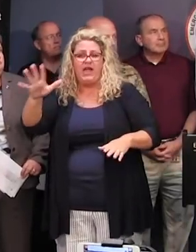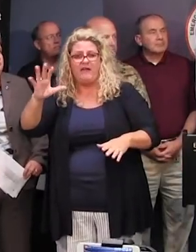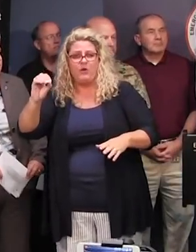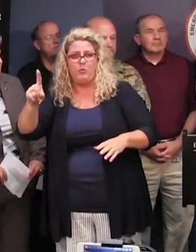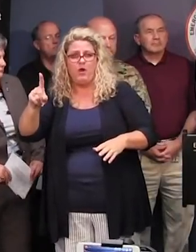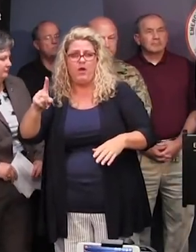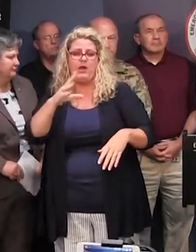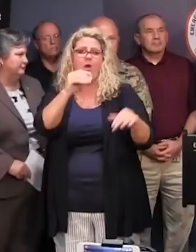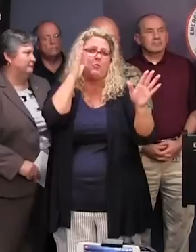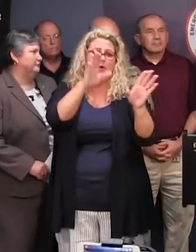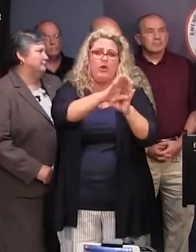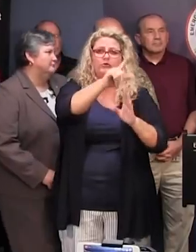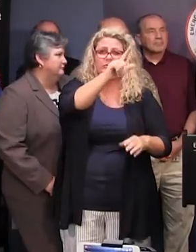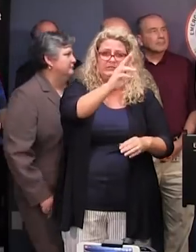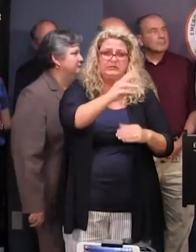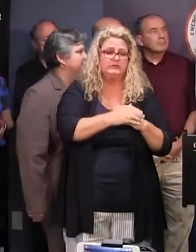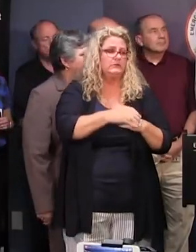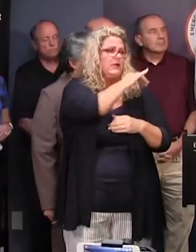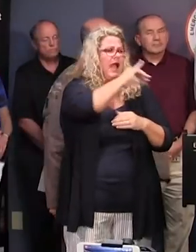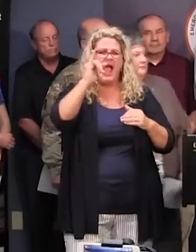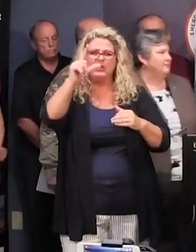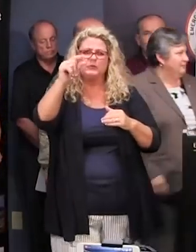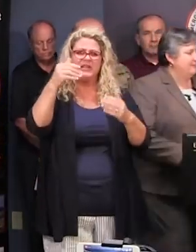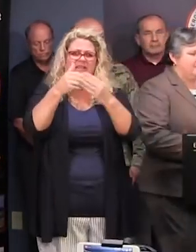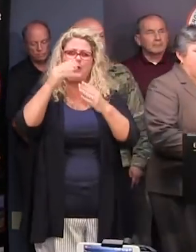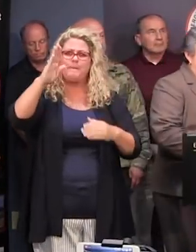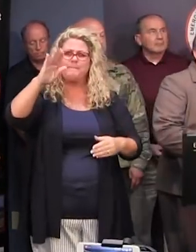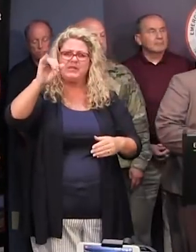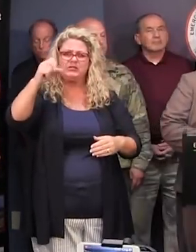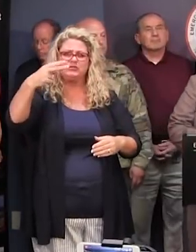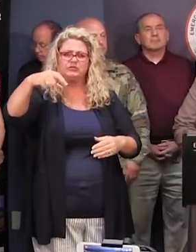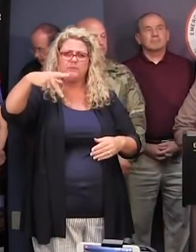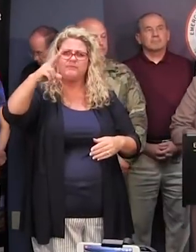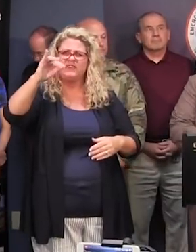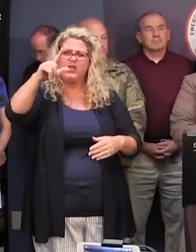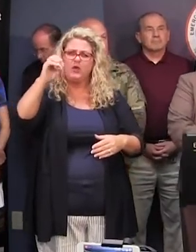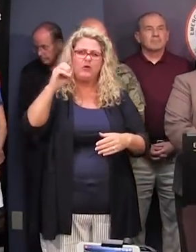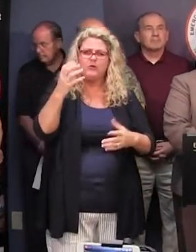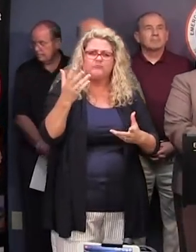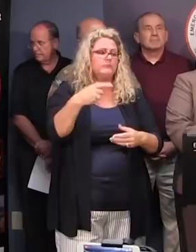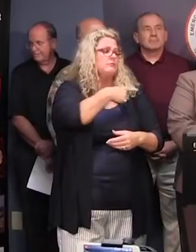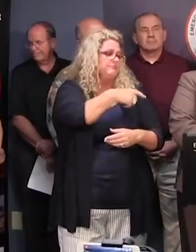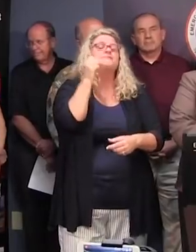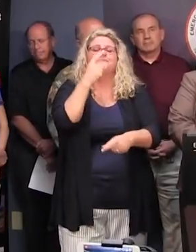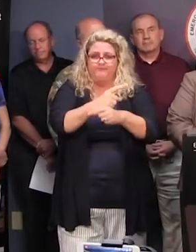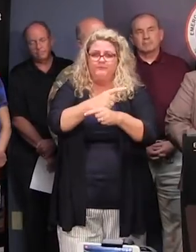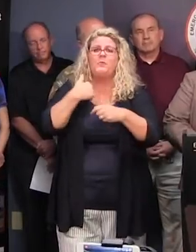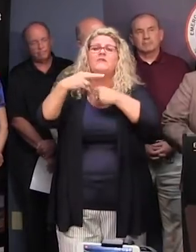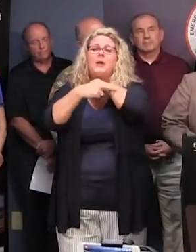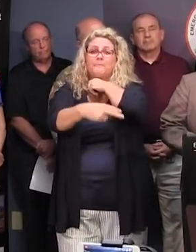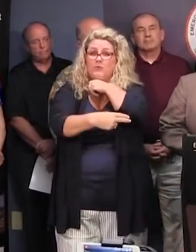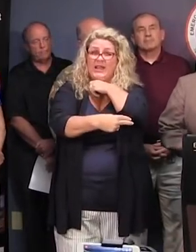Secretary Hall, the condition on I-20 near Bishopville. Could you address that briefly? Yes, sir. Thank you, Governor. As you know, we have a bridge